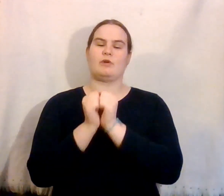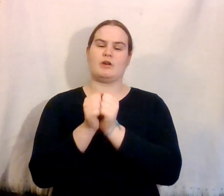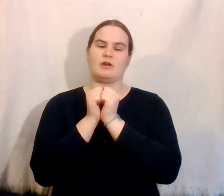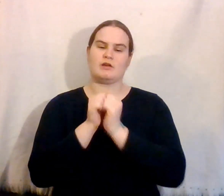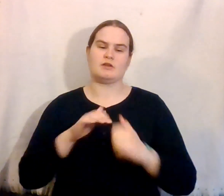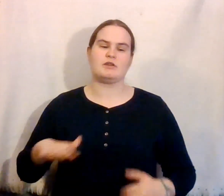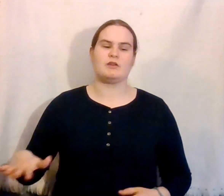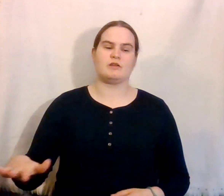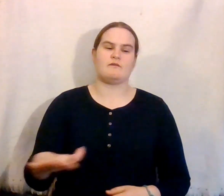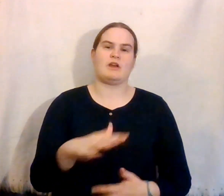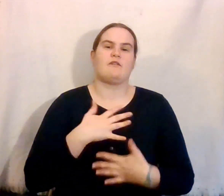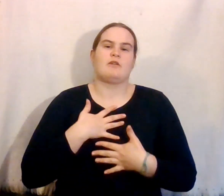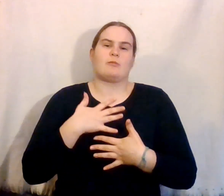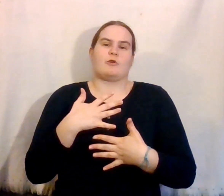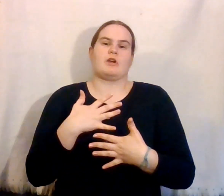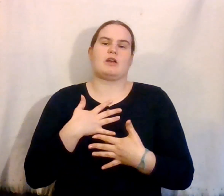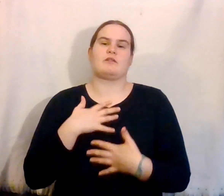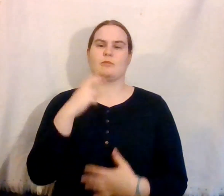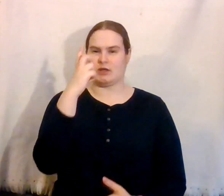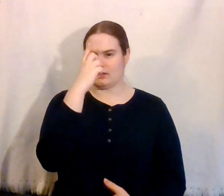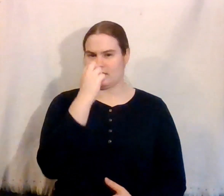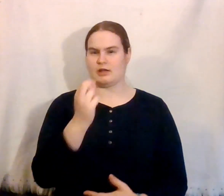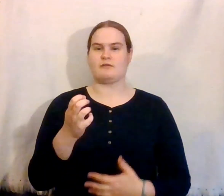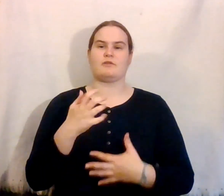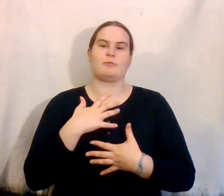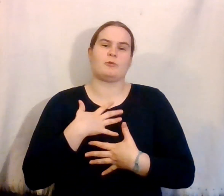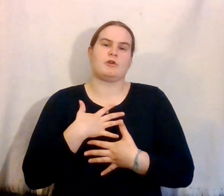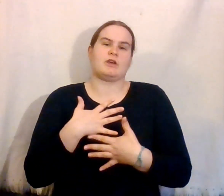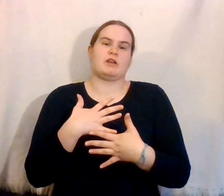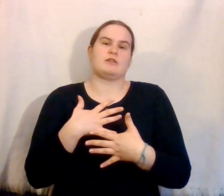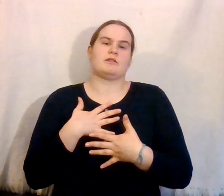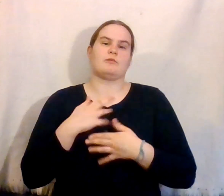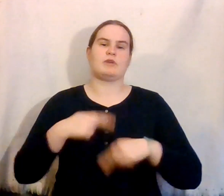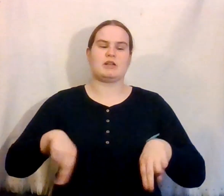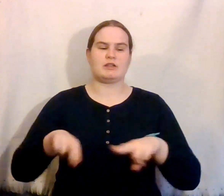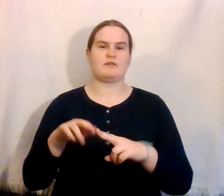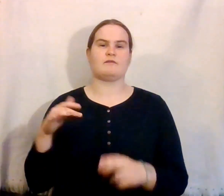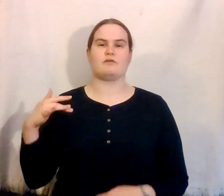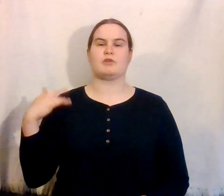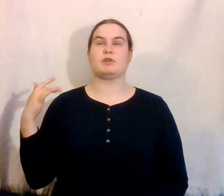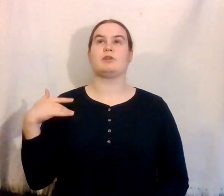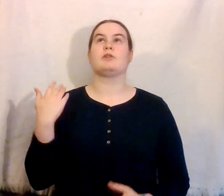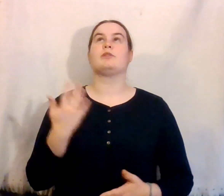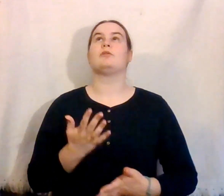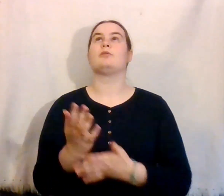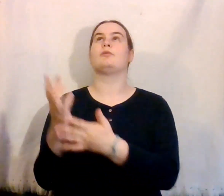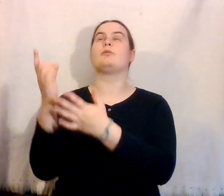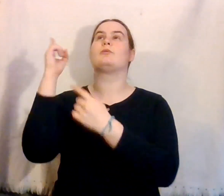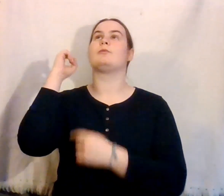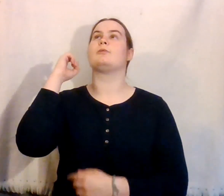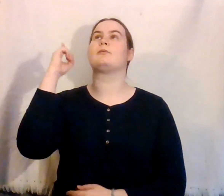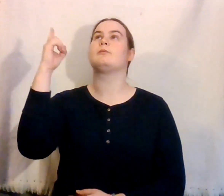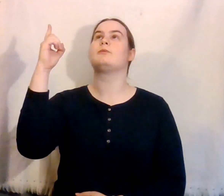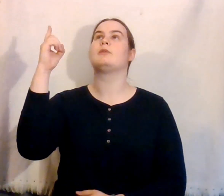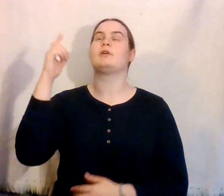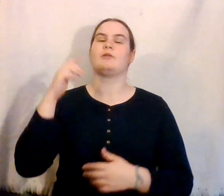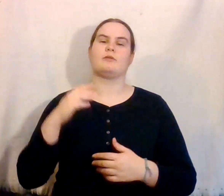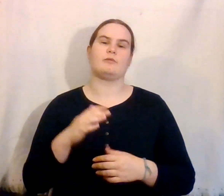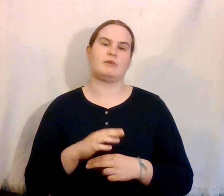Worthy of every breath we could ever read We live for you, oh we